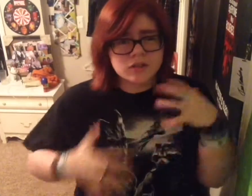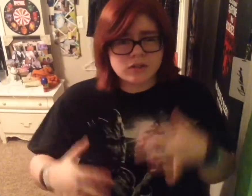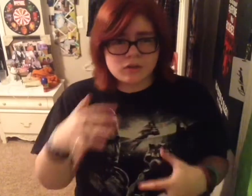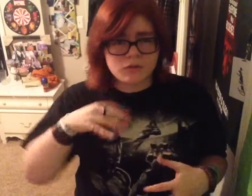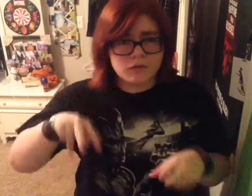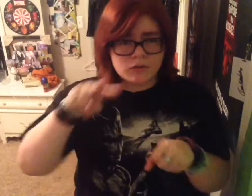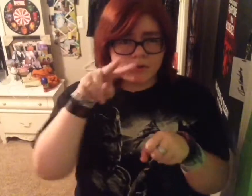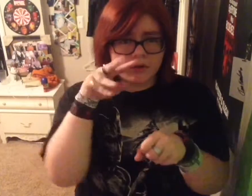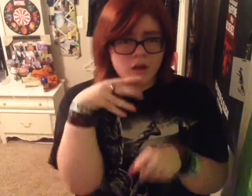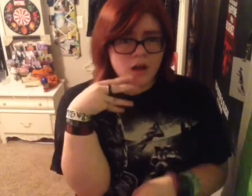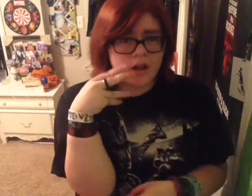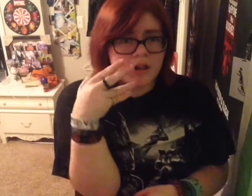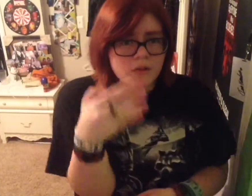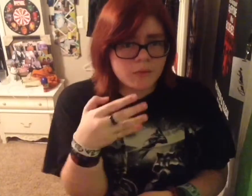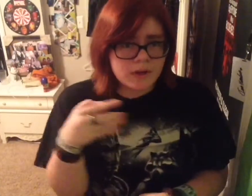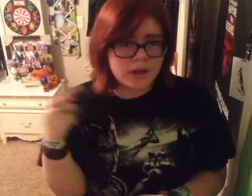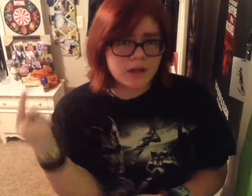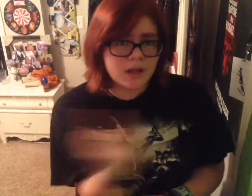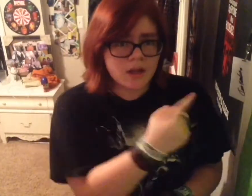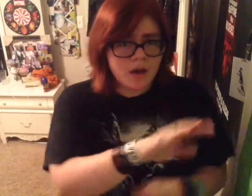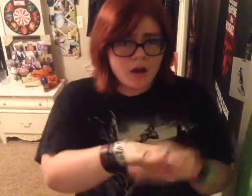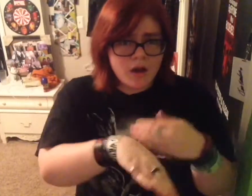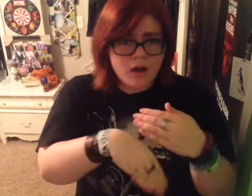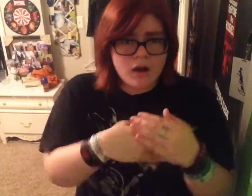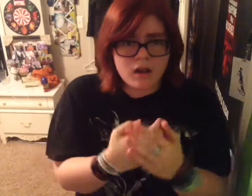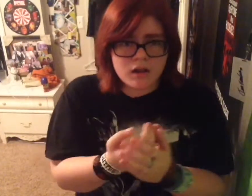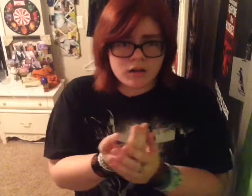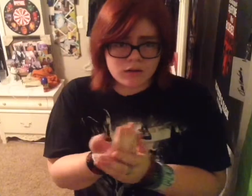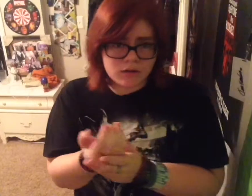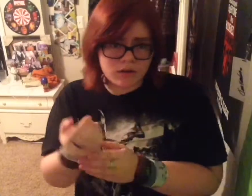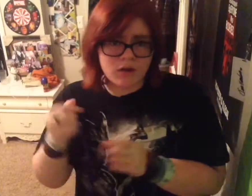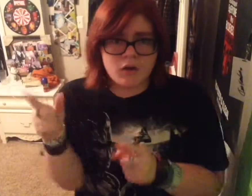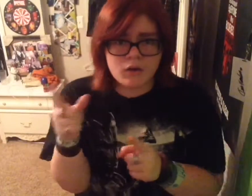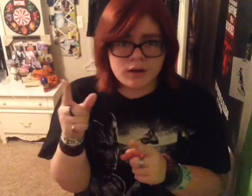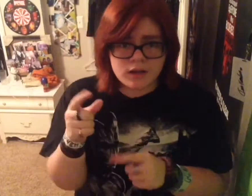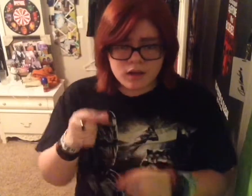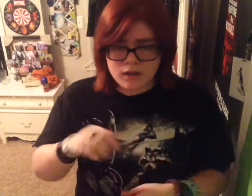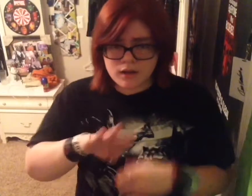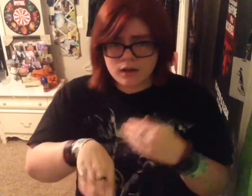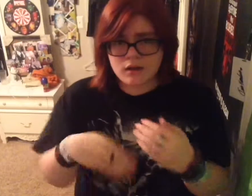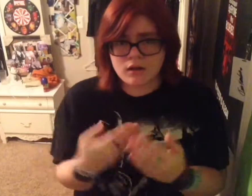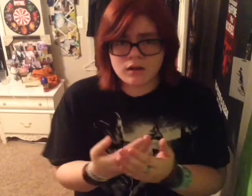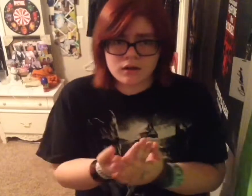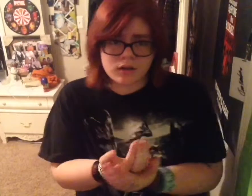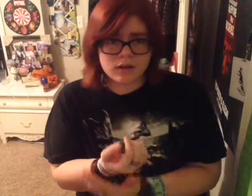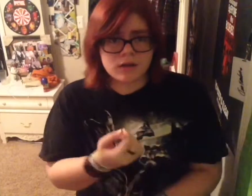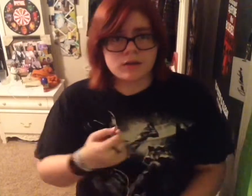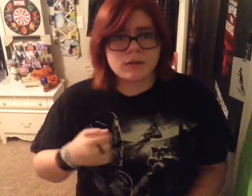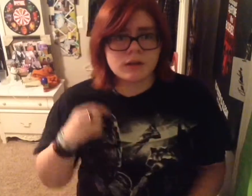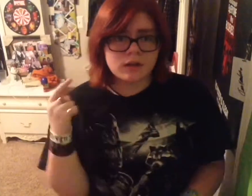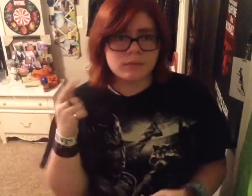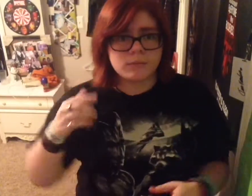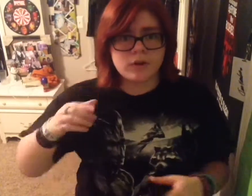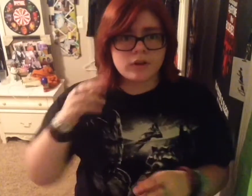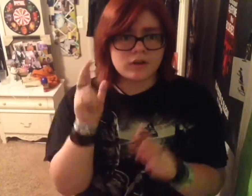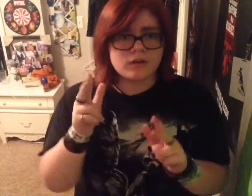you fall We are dead We have a dead end of have a dead end